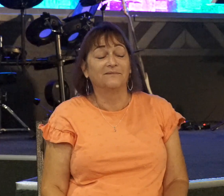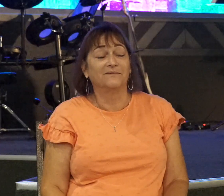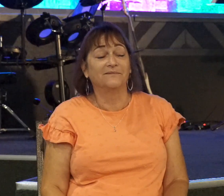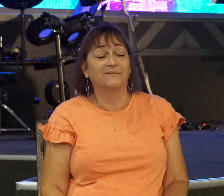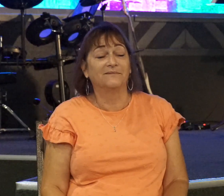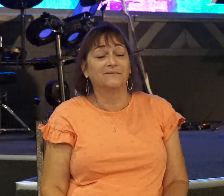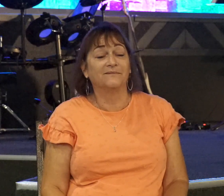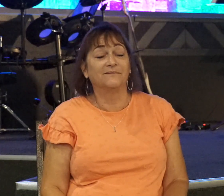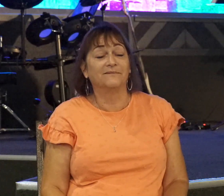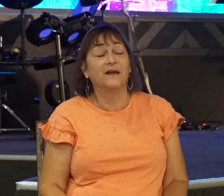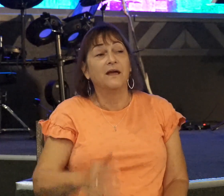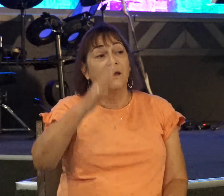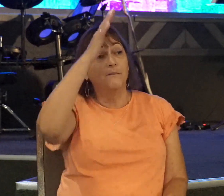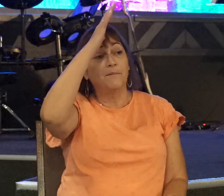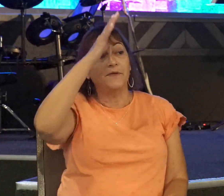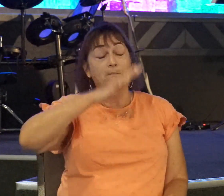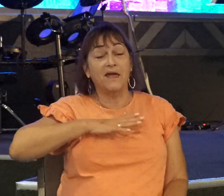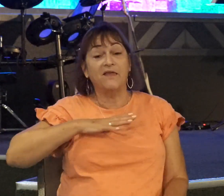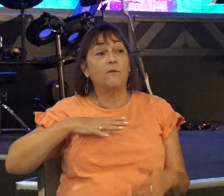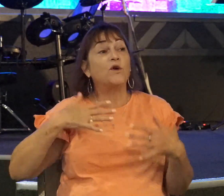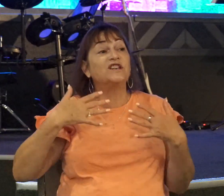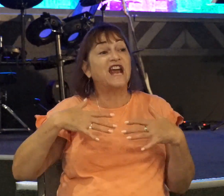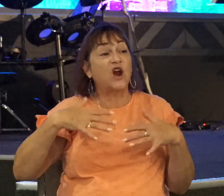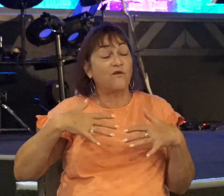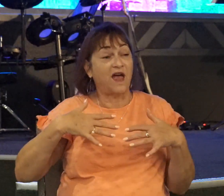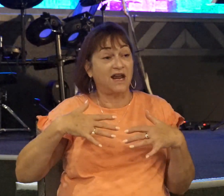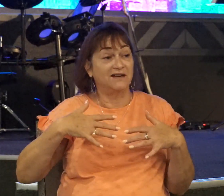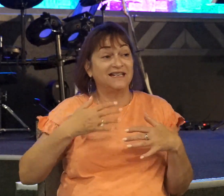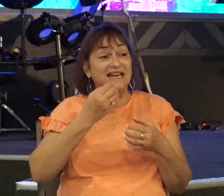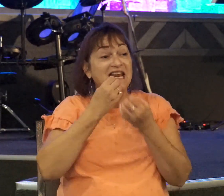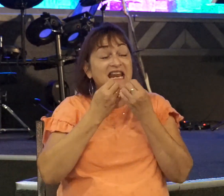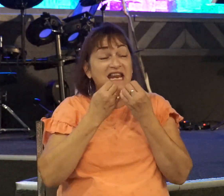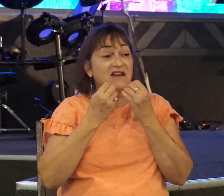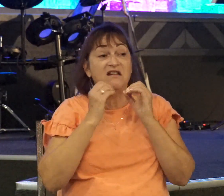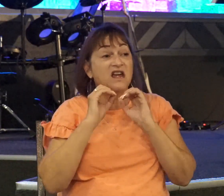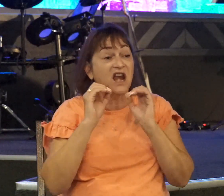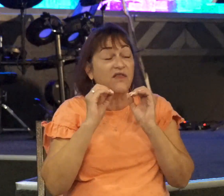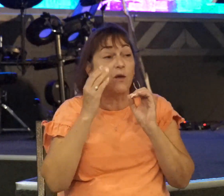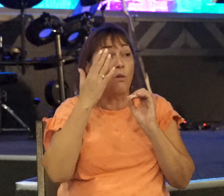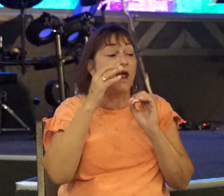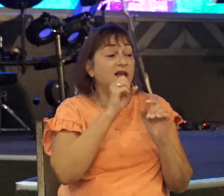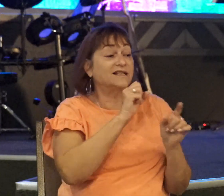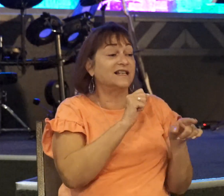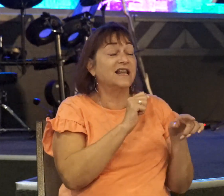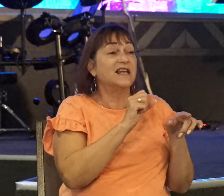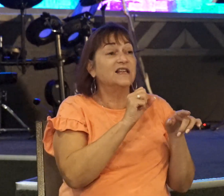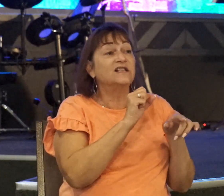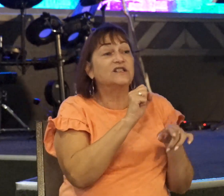But the men were terrified. They were terrified to eat any of it because of Saul's foolish threats. Well, here comes Jonathan.